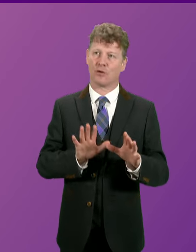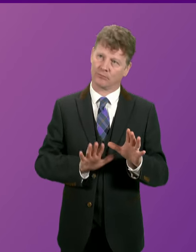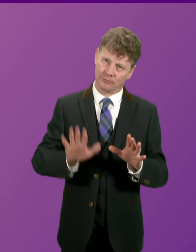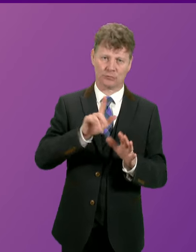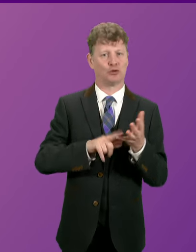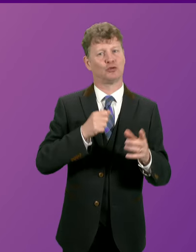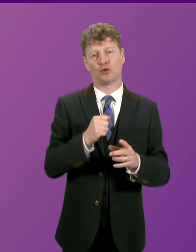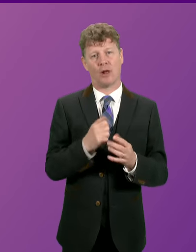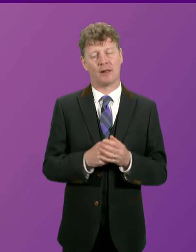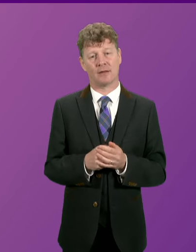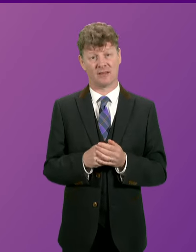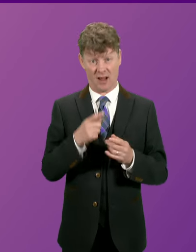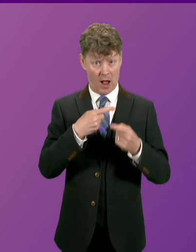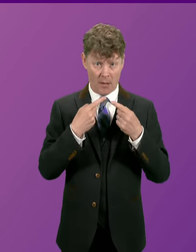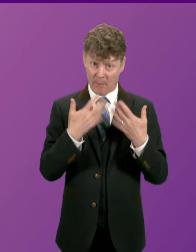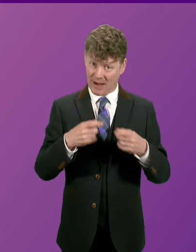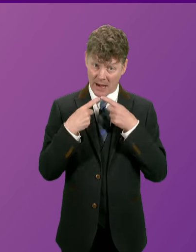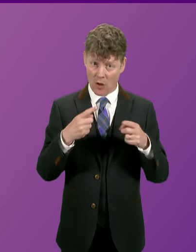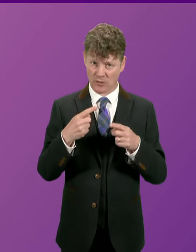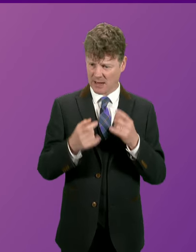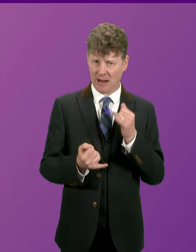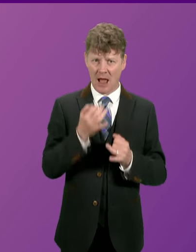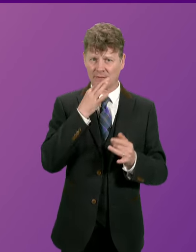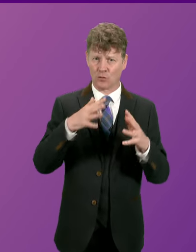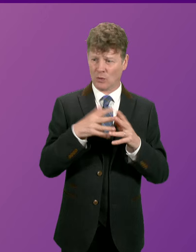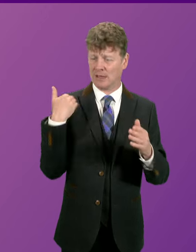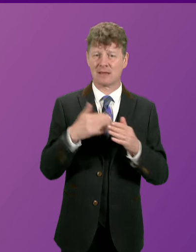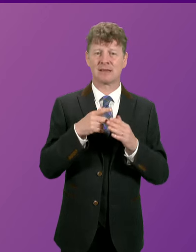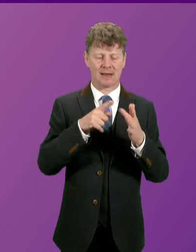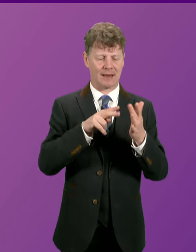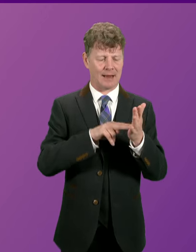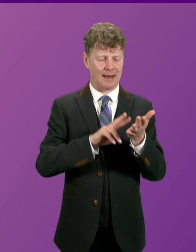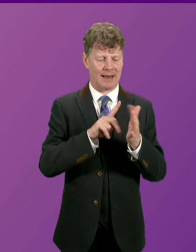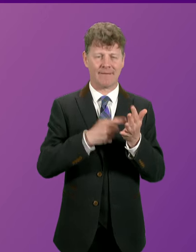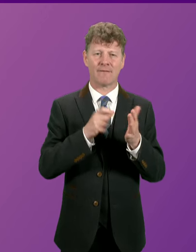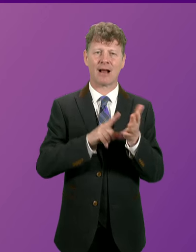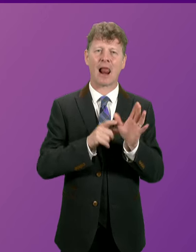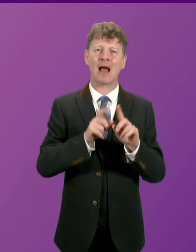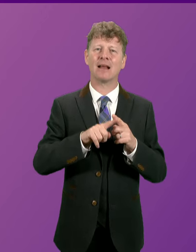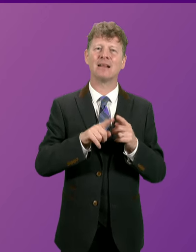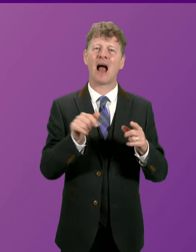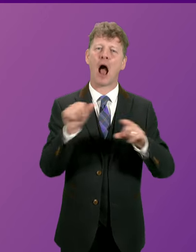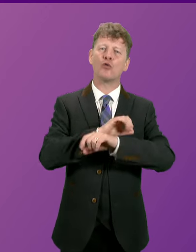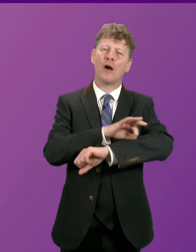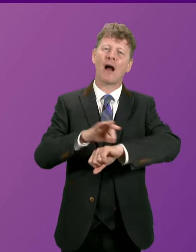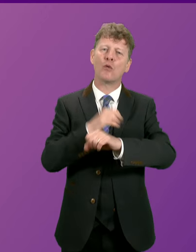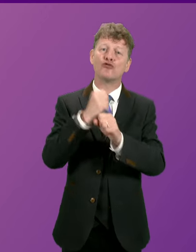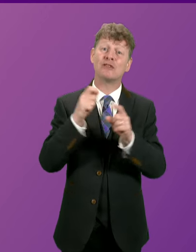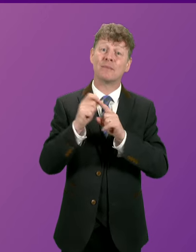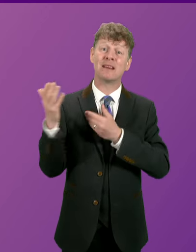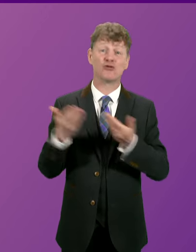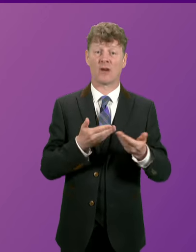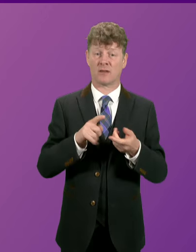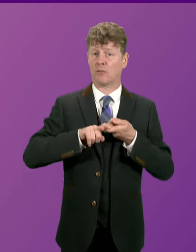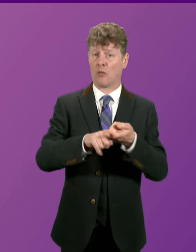at announcements in the past few weeks. Inverclyde's out of hours GP service has been permanently closed with patients now facing a